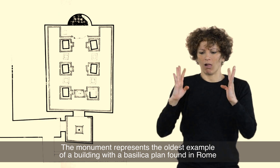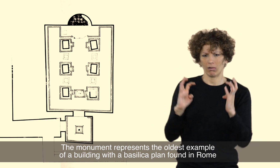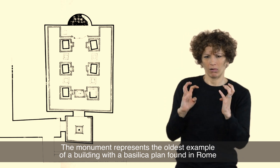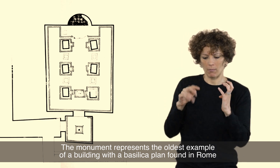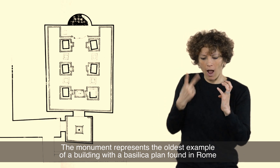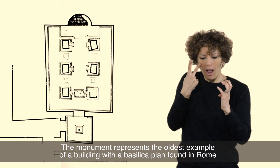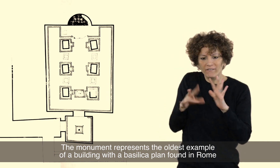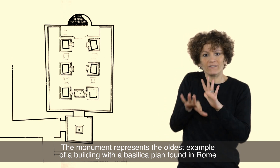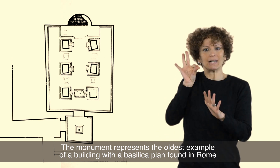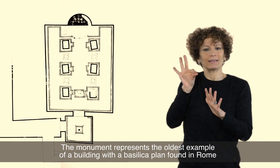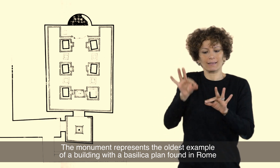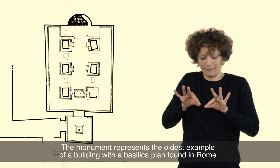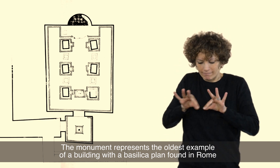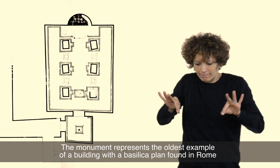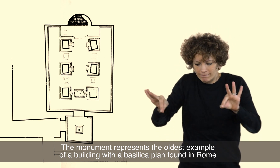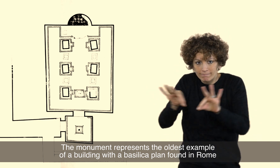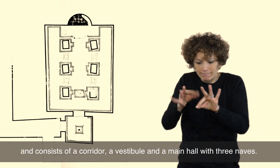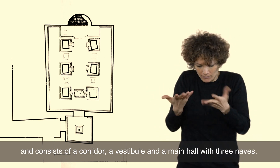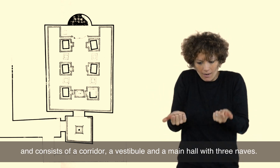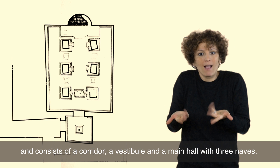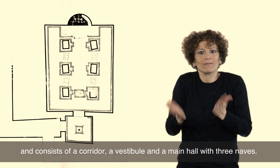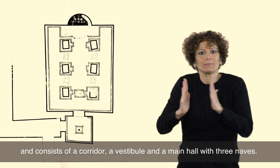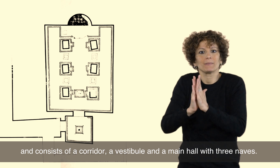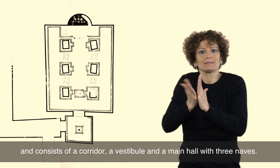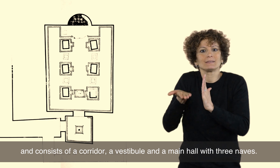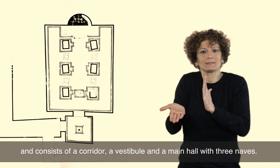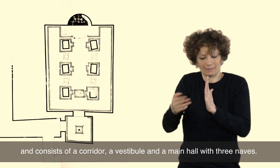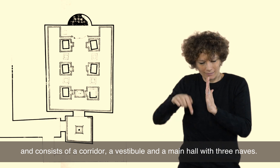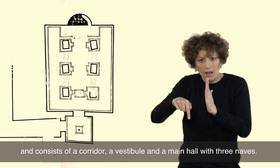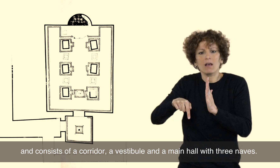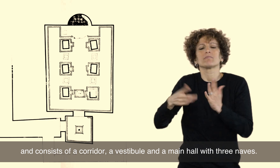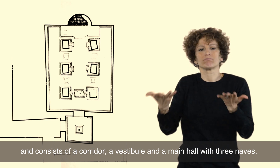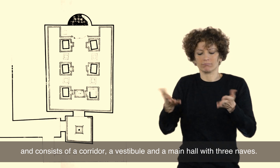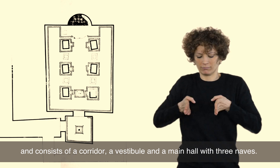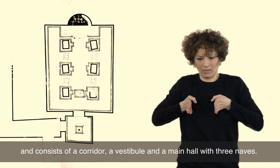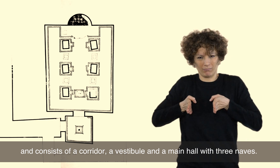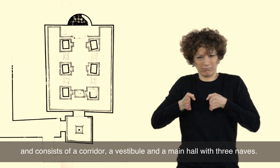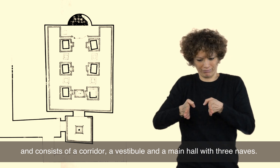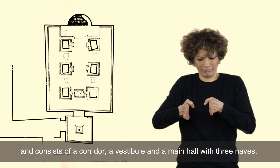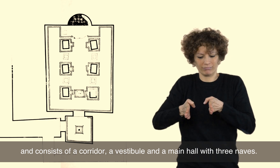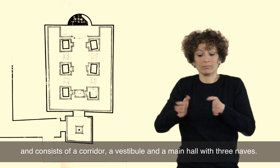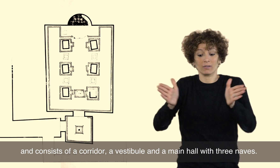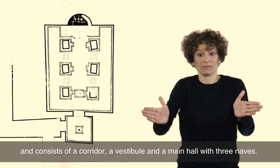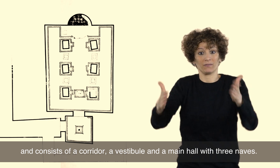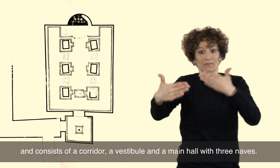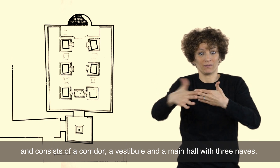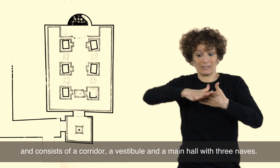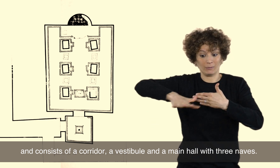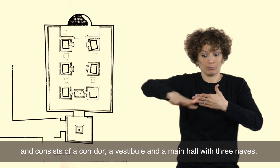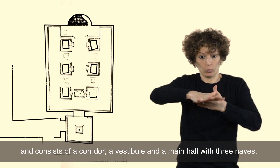in Rome and consists of a corridor, a vestibule